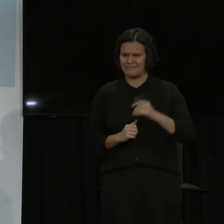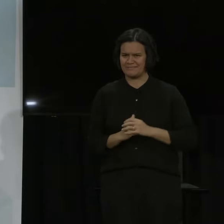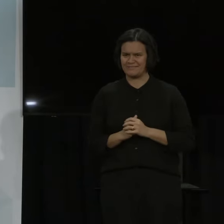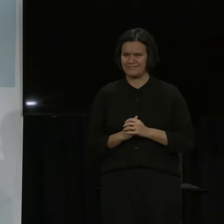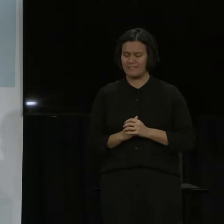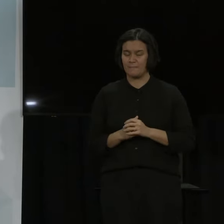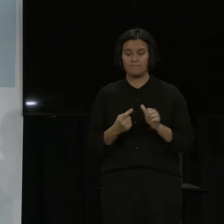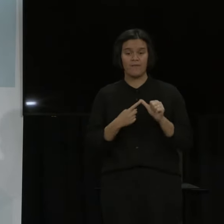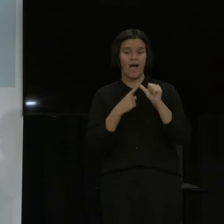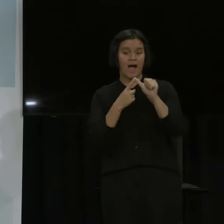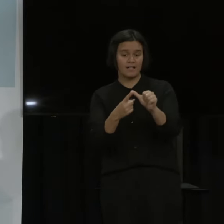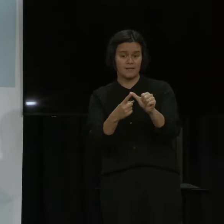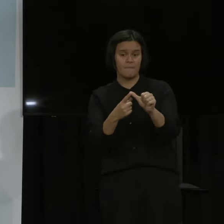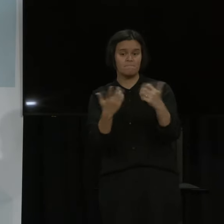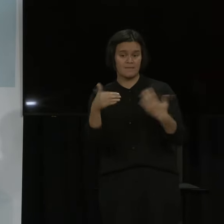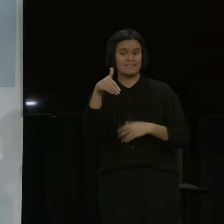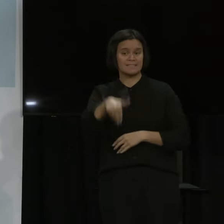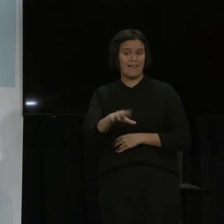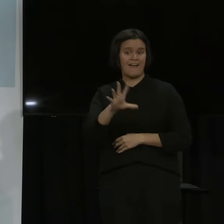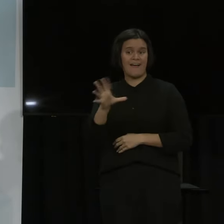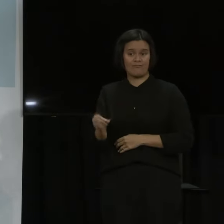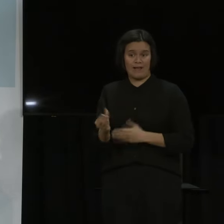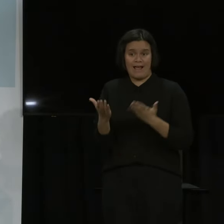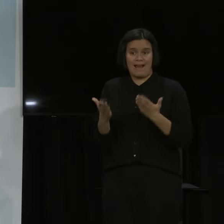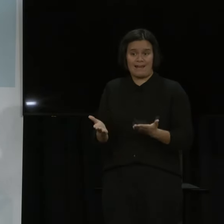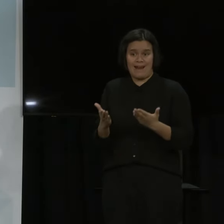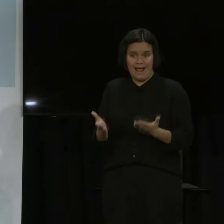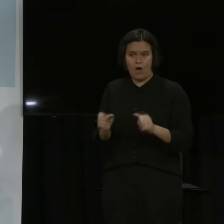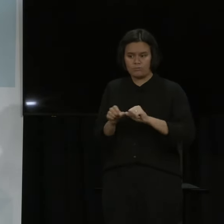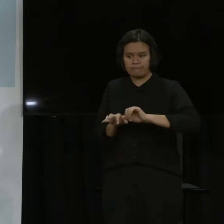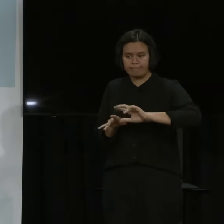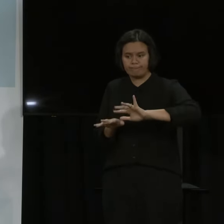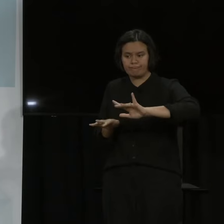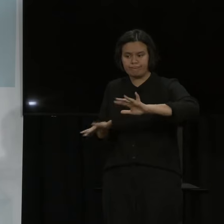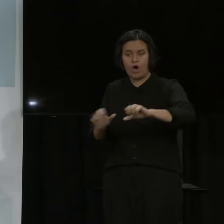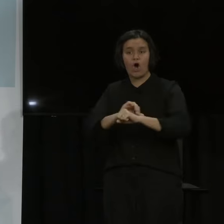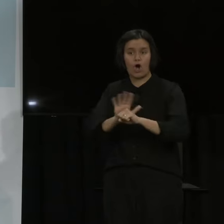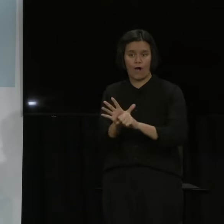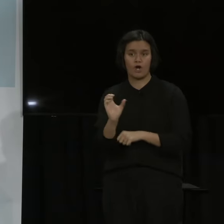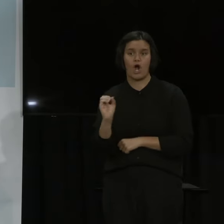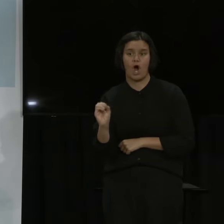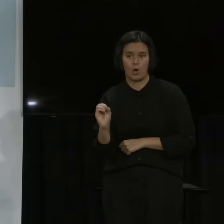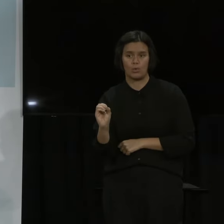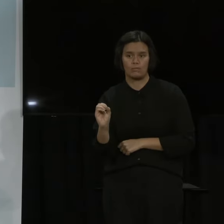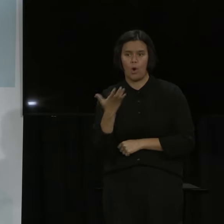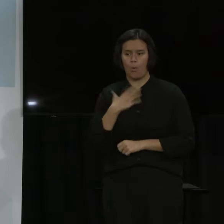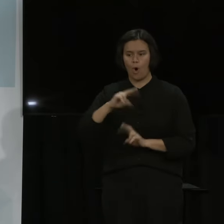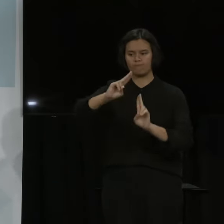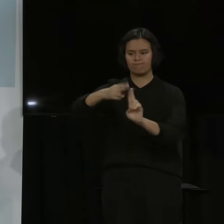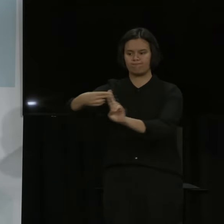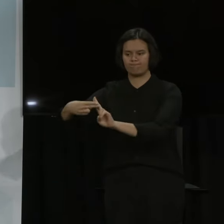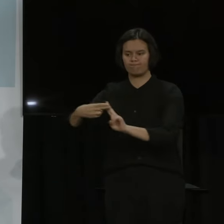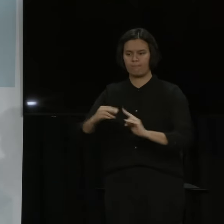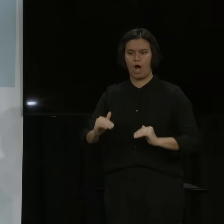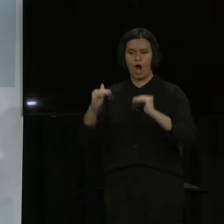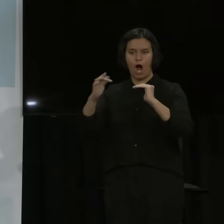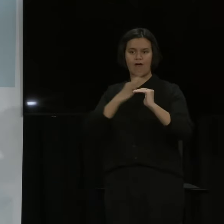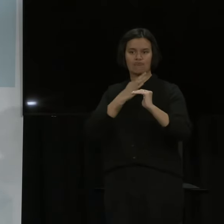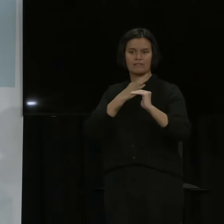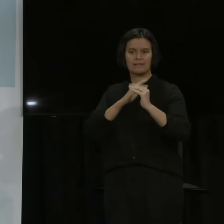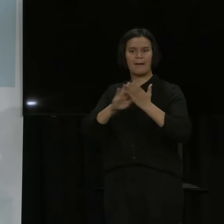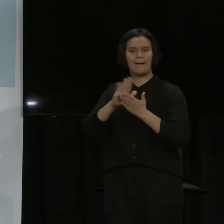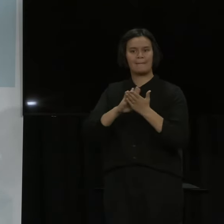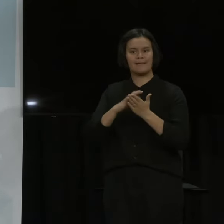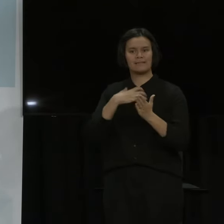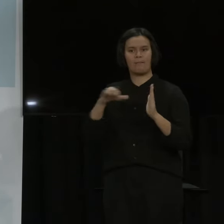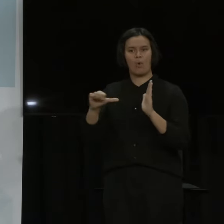that particular strand of the virus making its way into New Zealand or at least to delay it as much as we can. Well given the